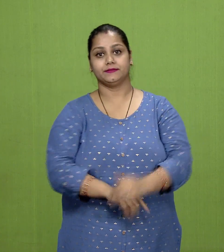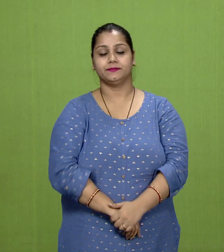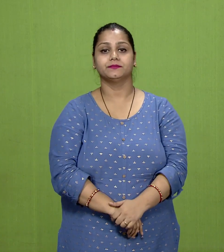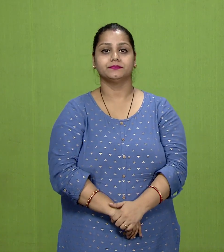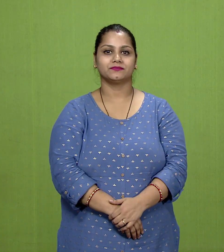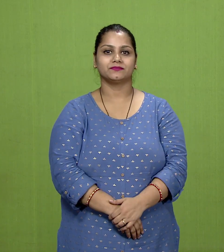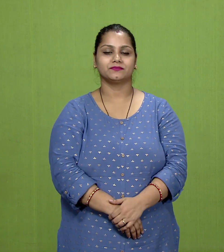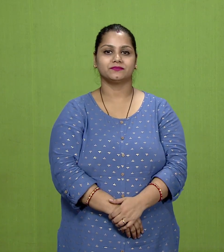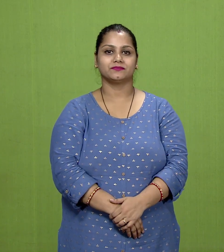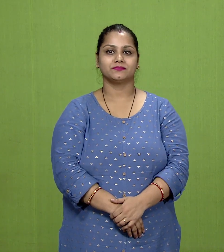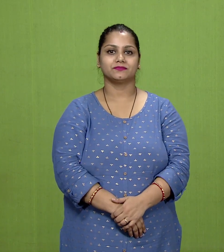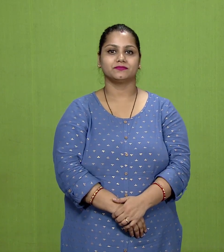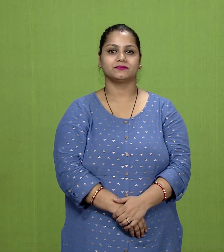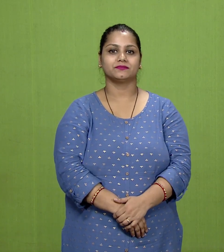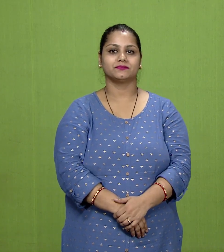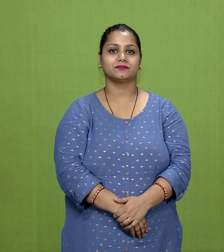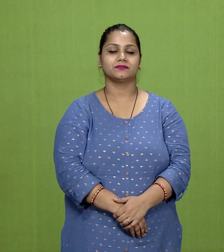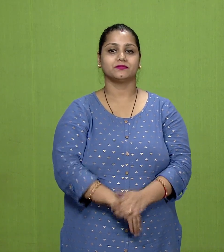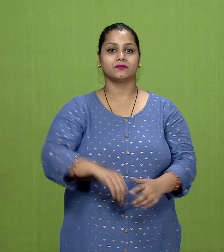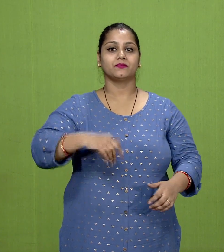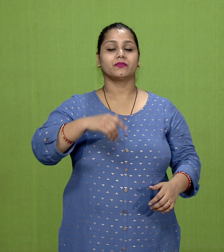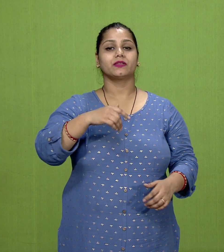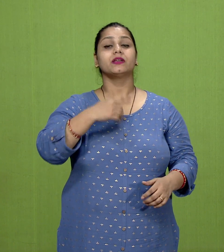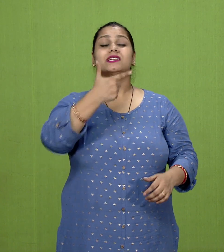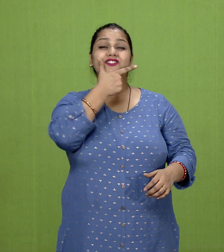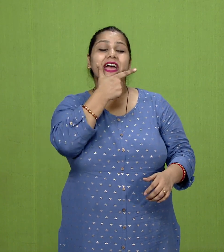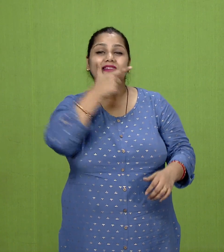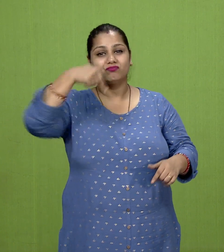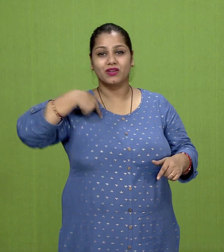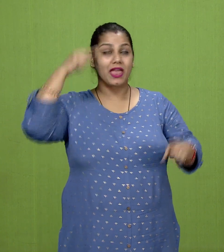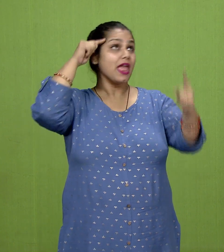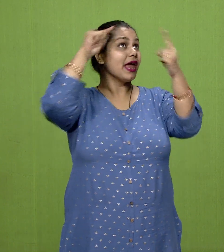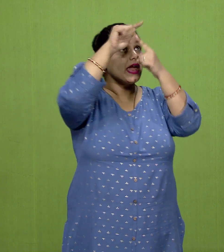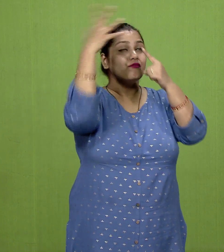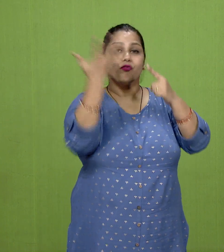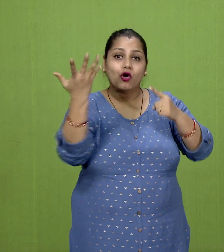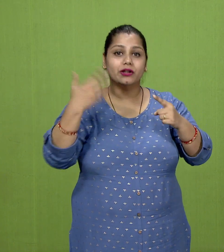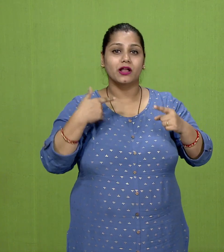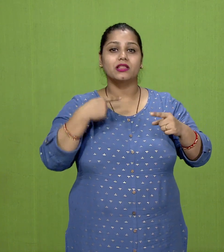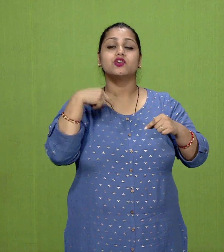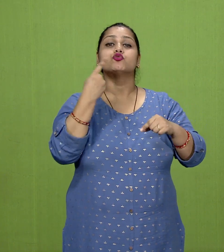The main aim of Jainism is the attainment of freedom from worldly bonds.